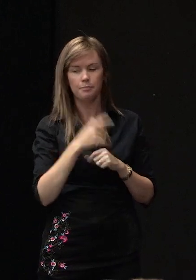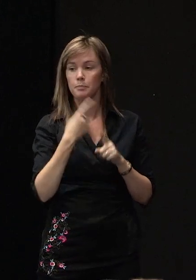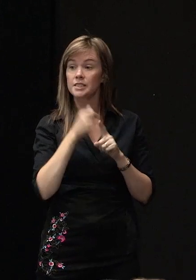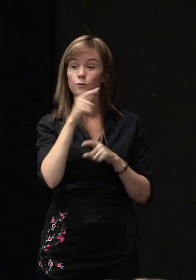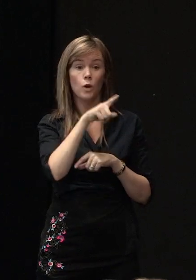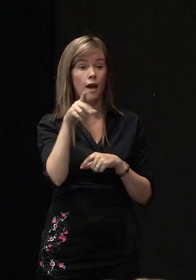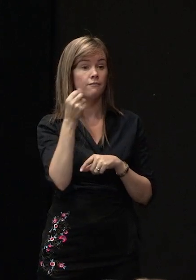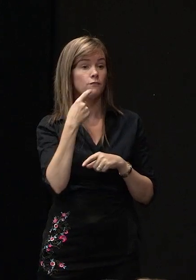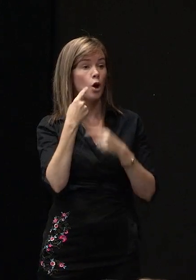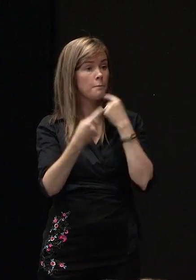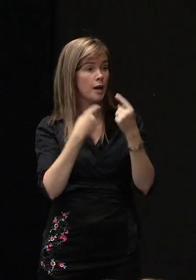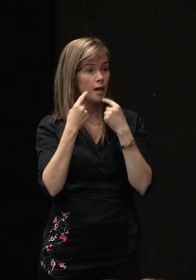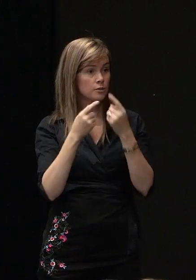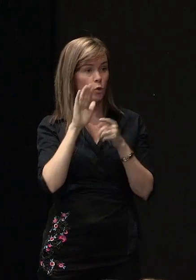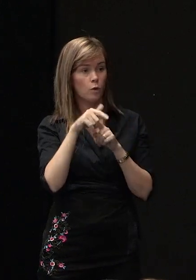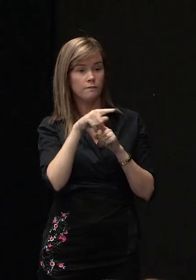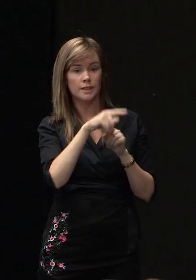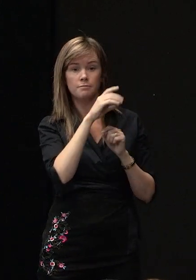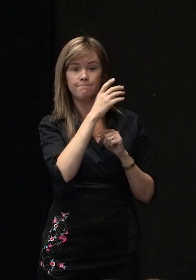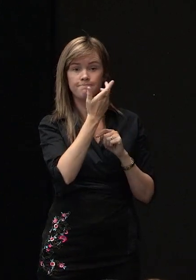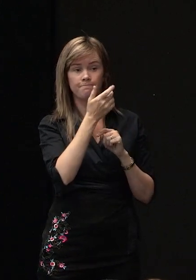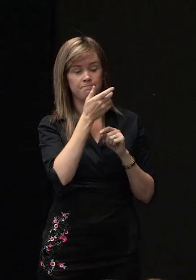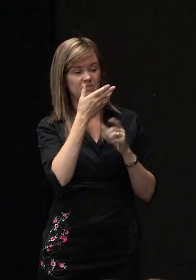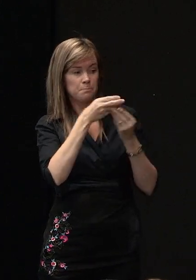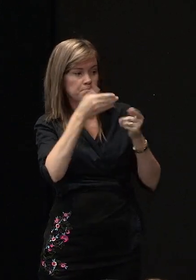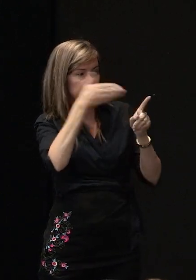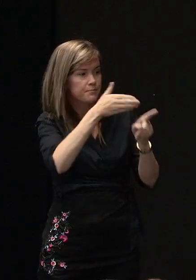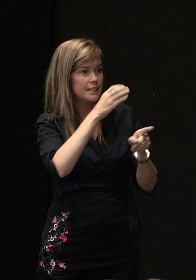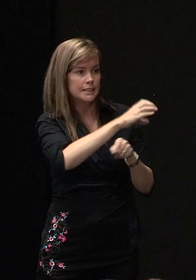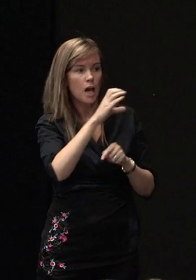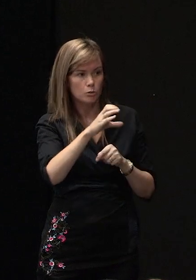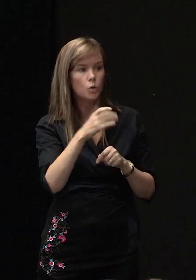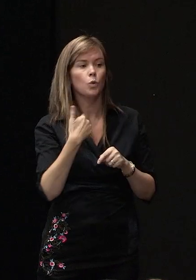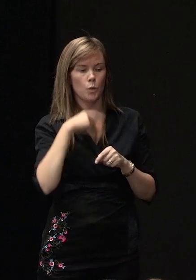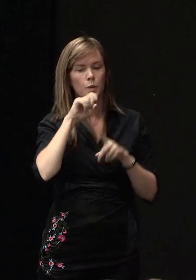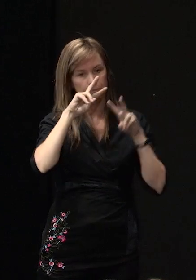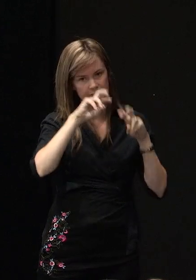complaint about a council, we will investigate it if need be.